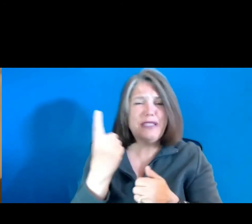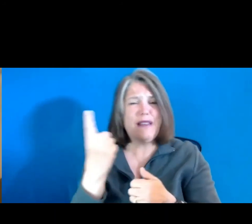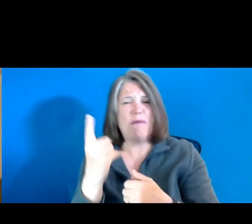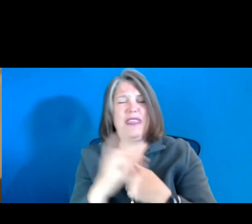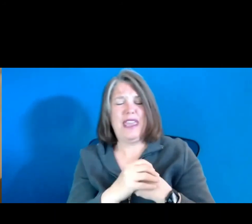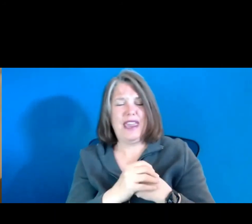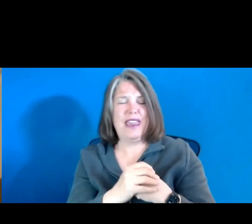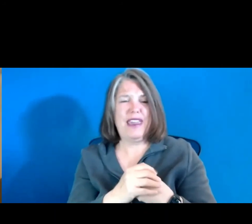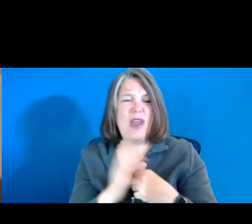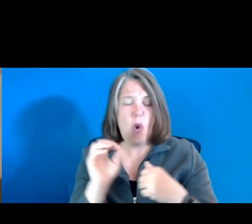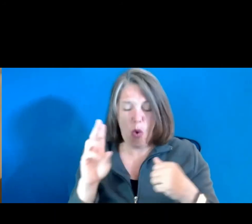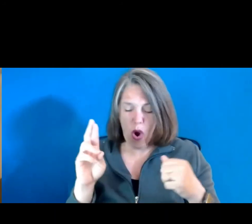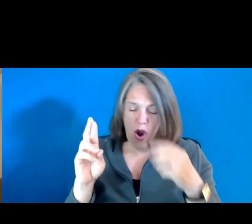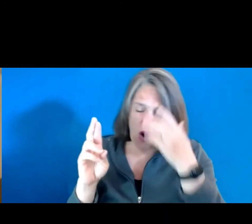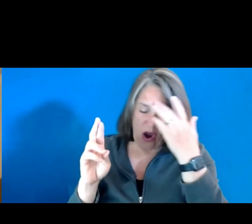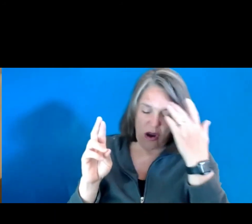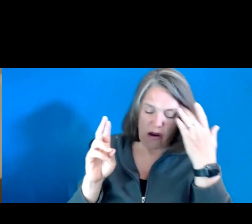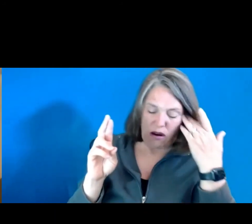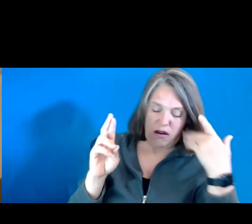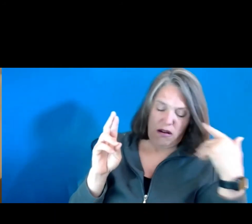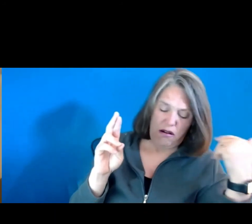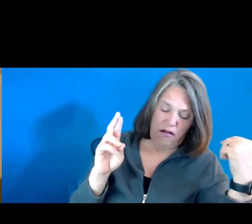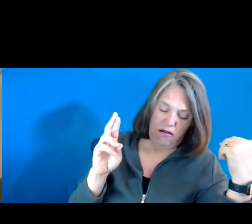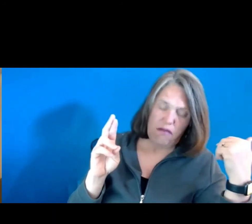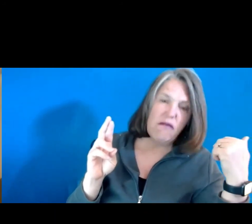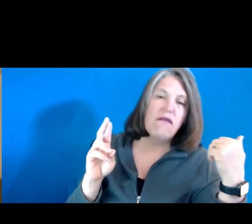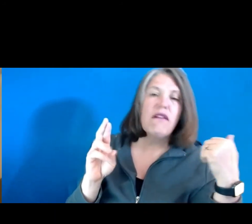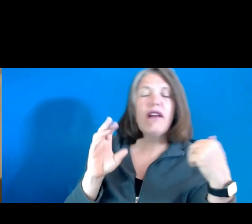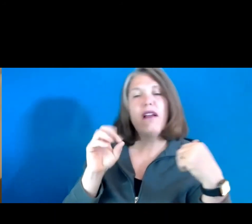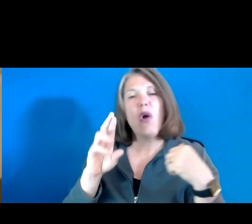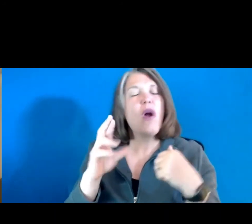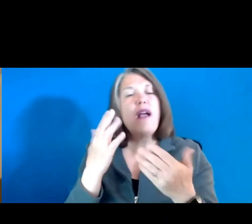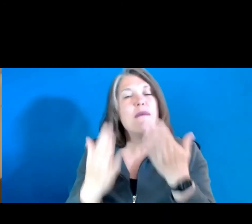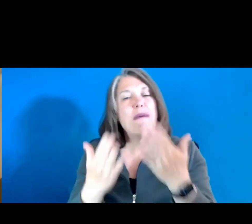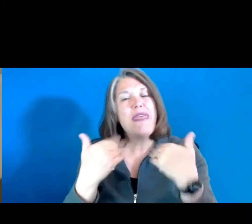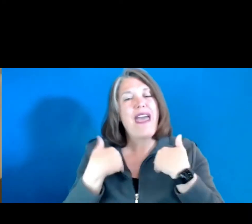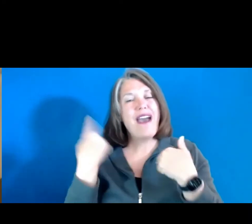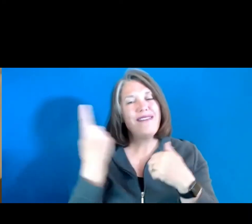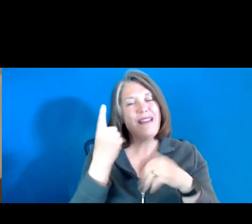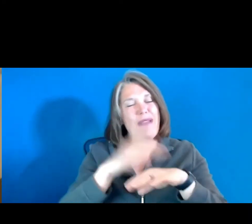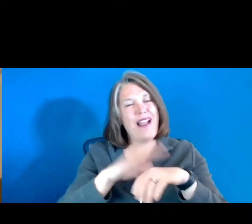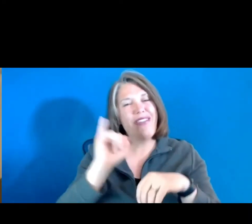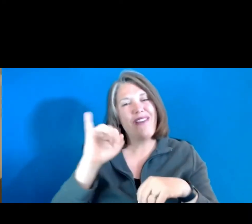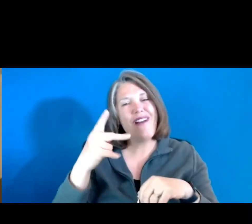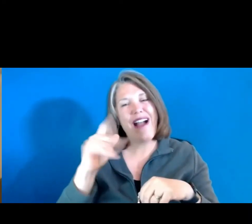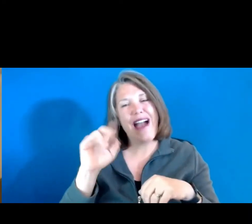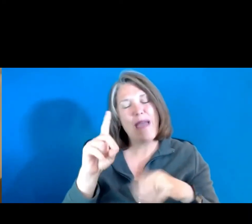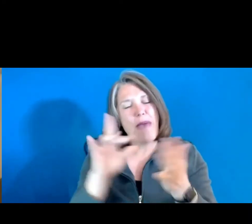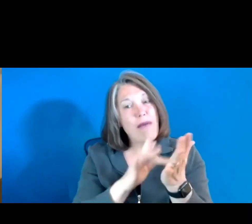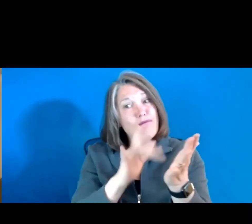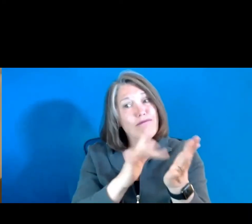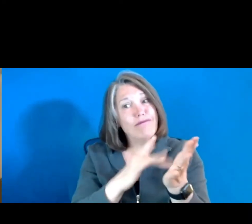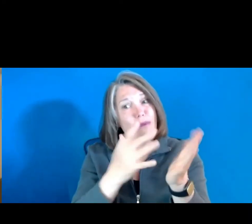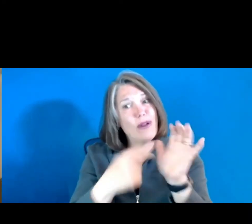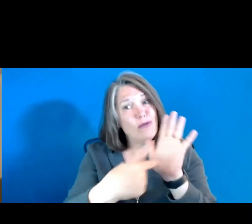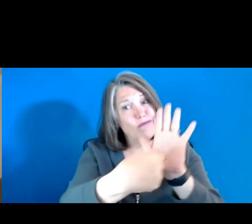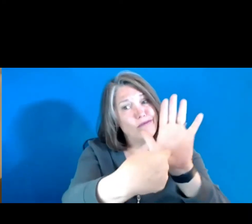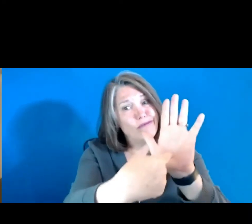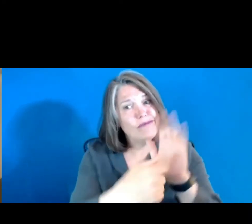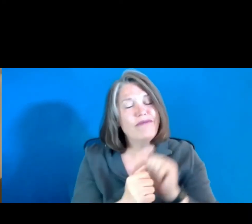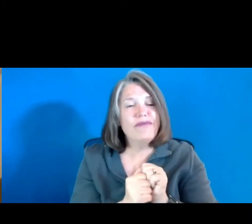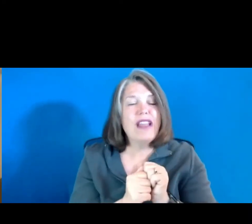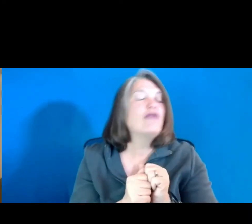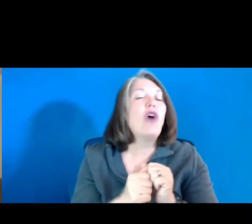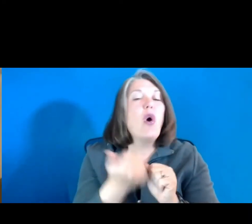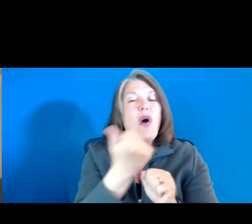or they might have something on their iPad or something. So anyone in